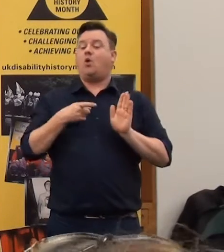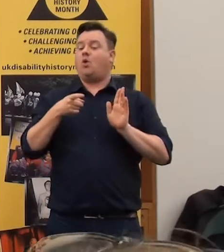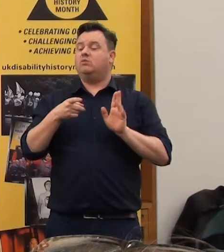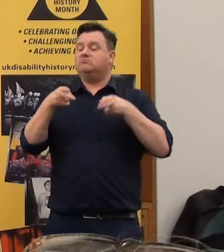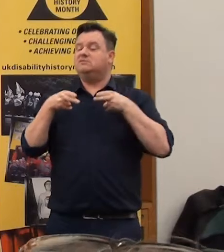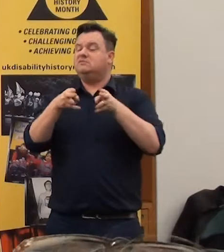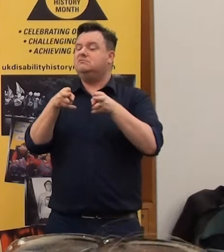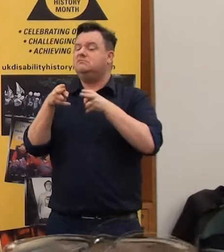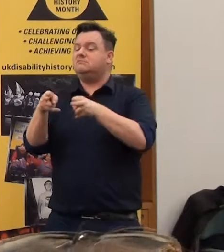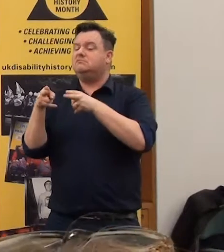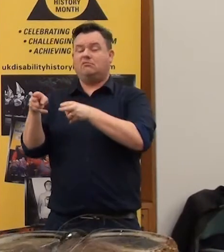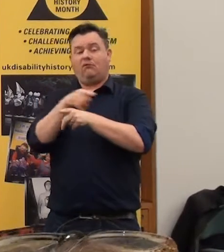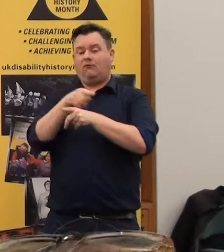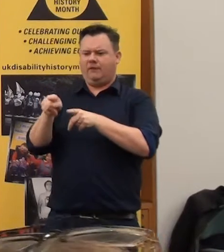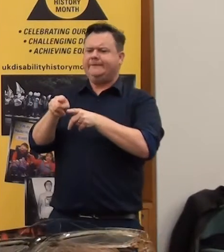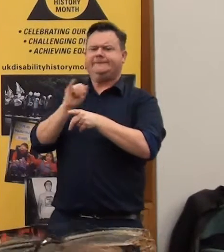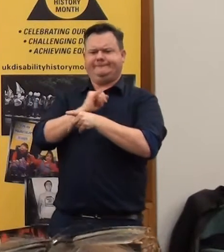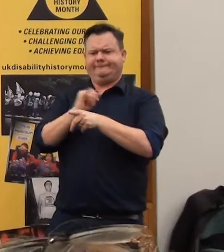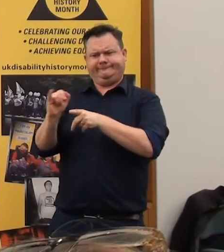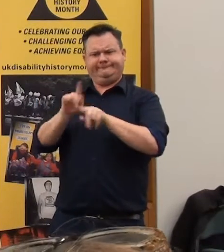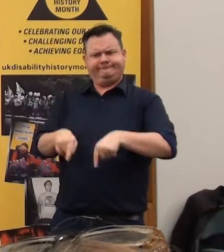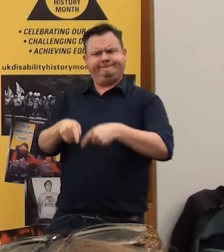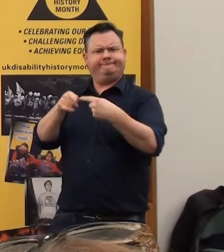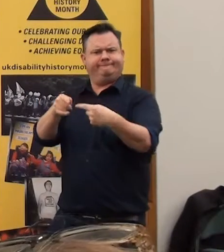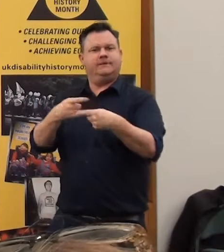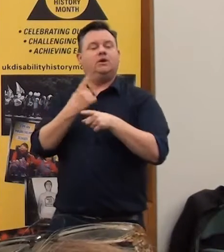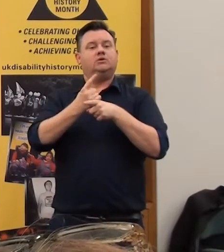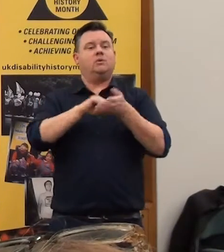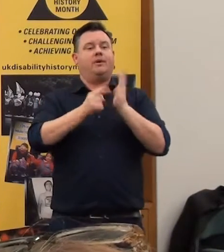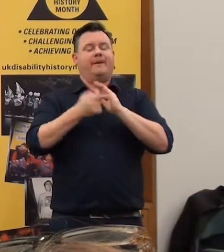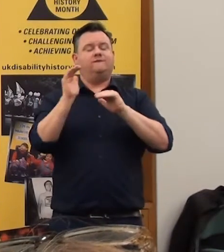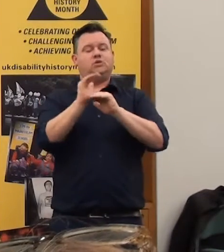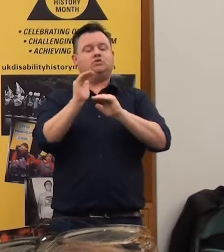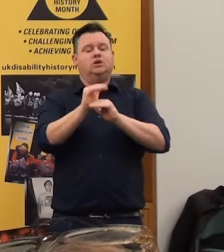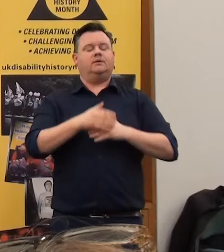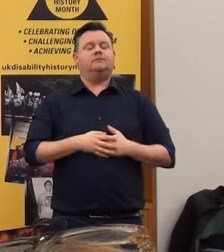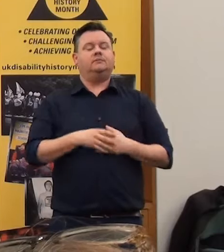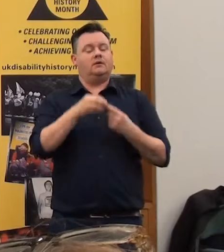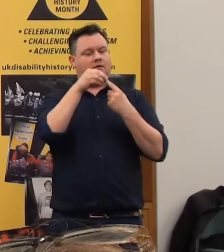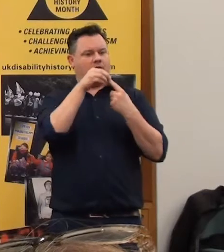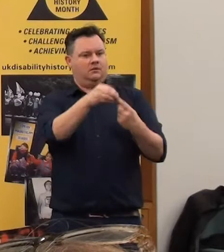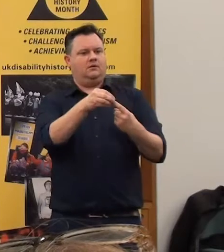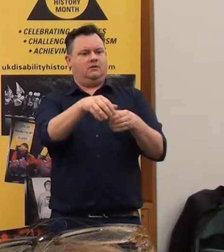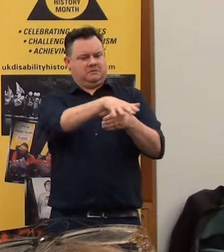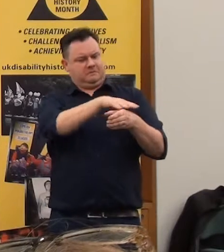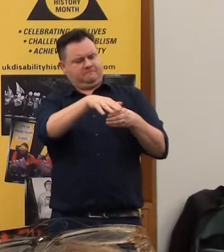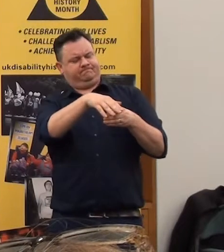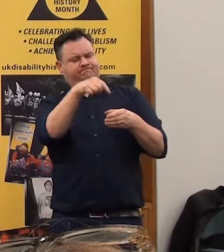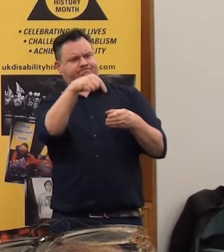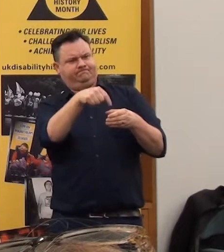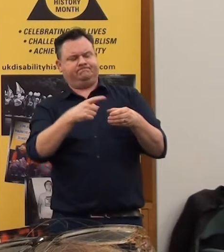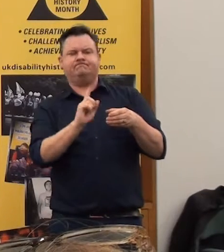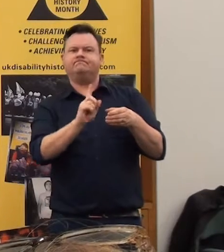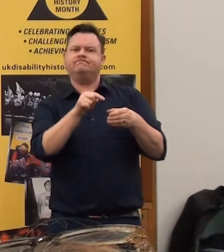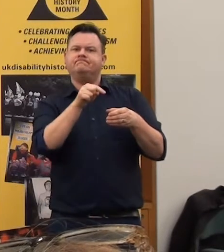and, well, talk about the future. And one of the areas, obviously, where we've been able